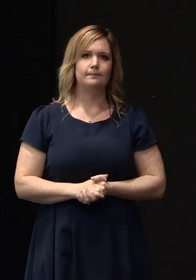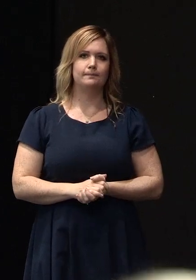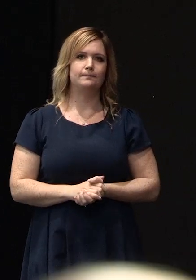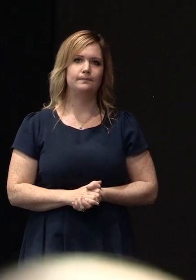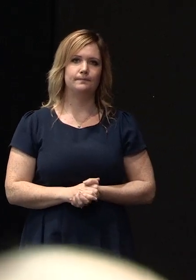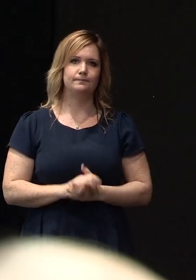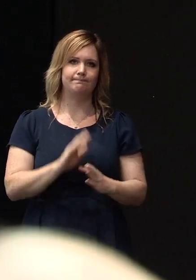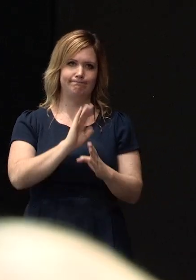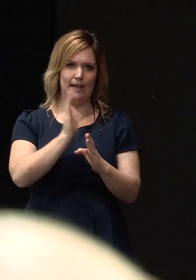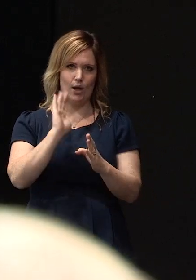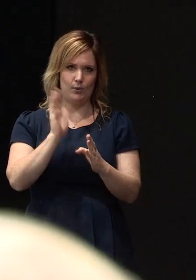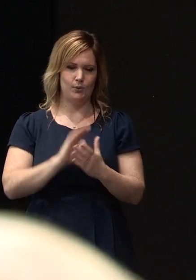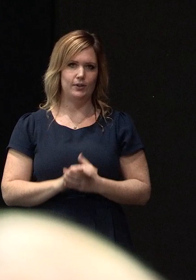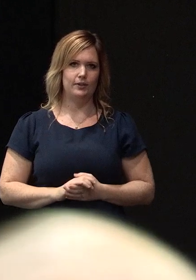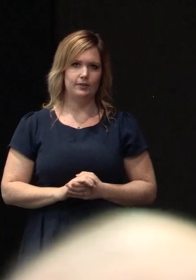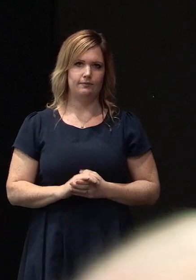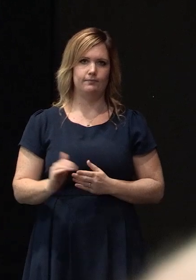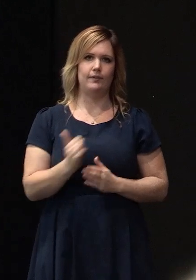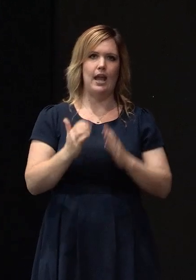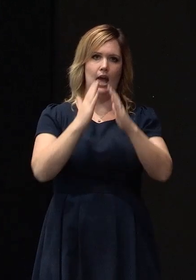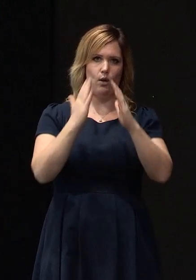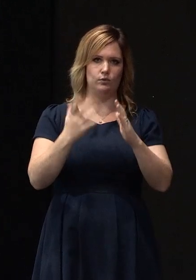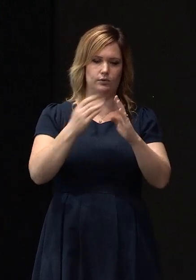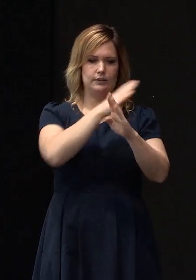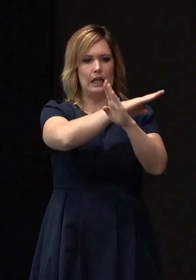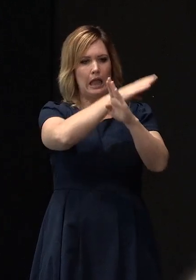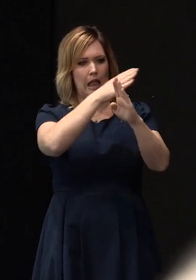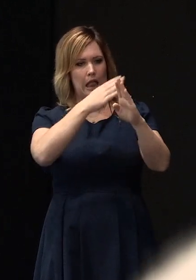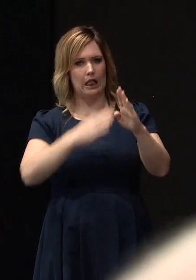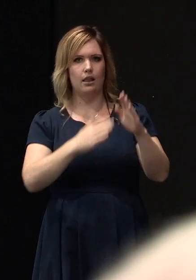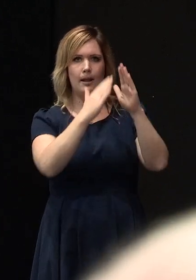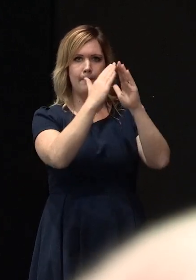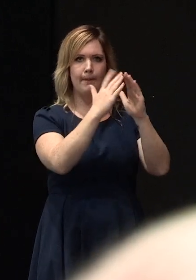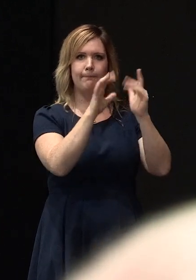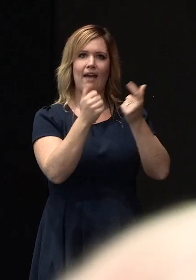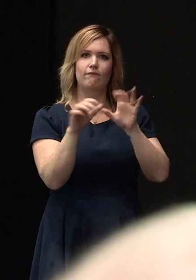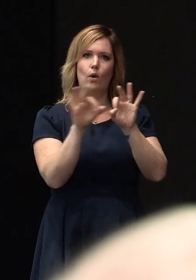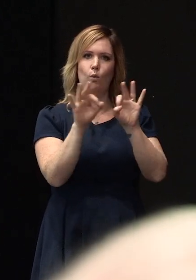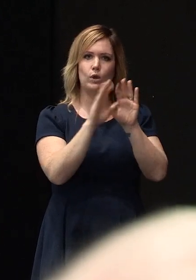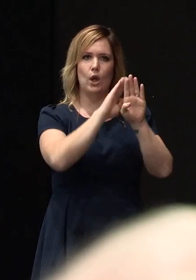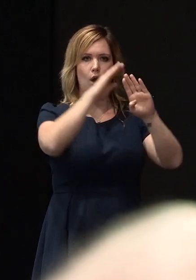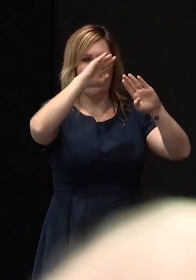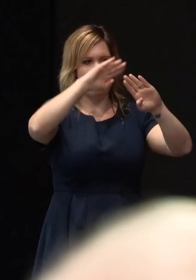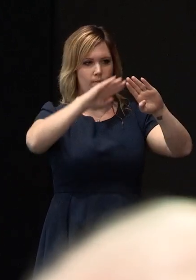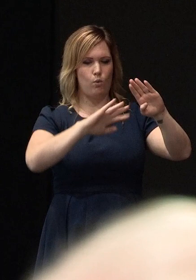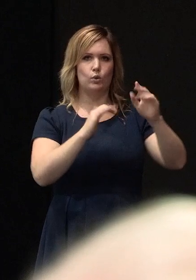hello our place is on the hill it's weatherboard construction with steel roof